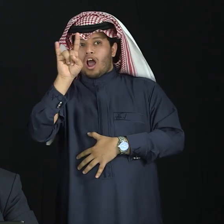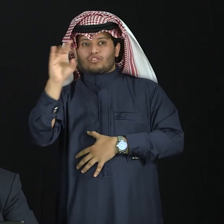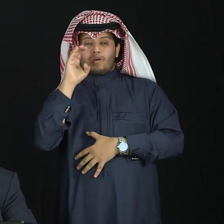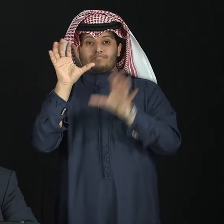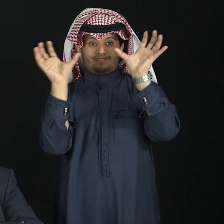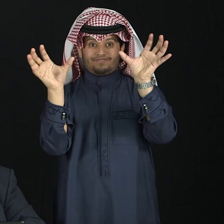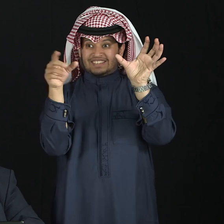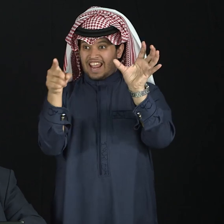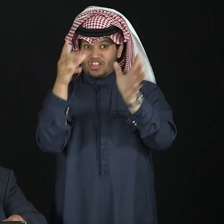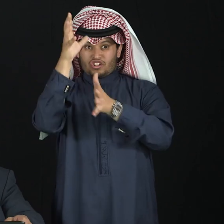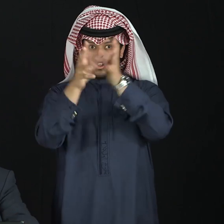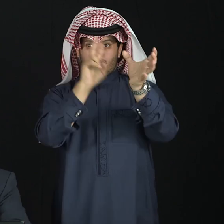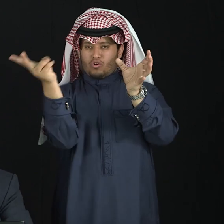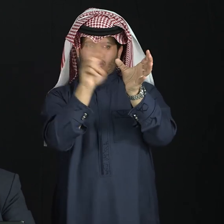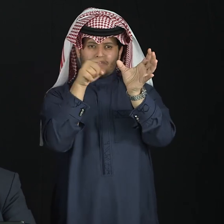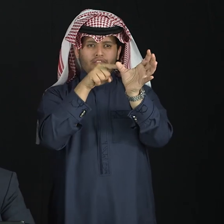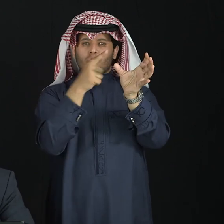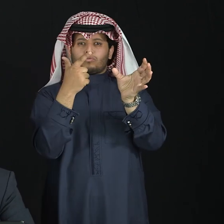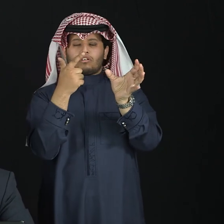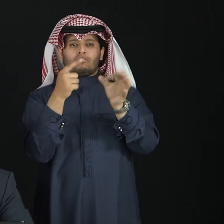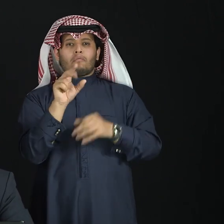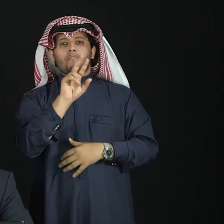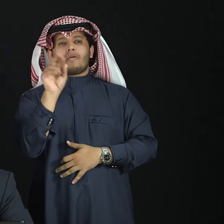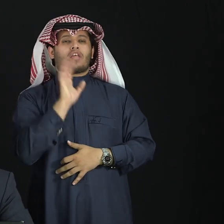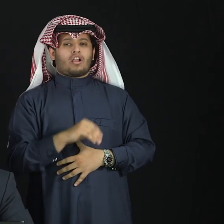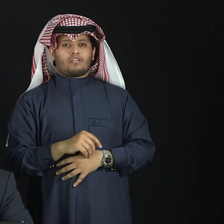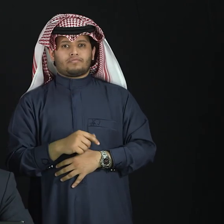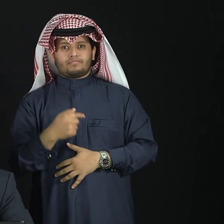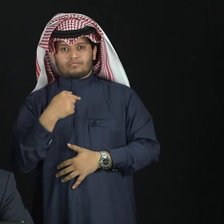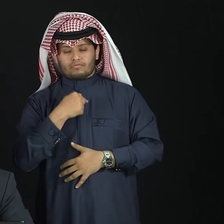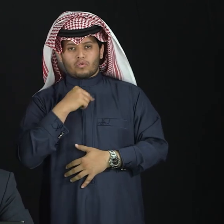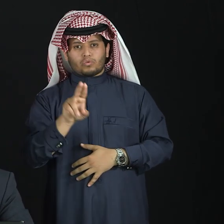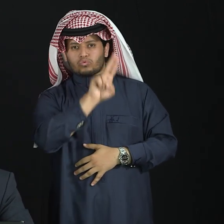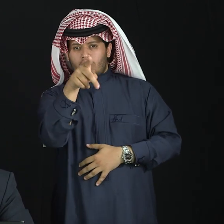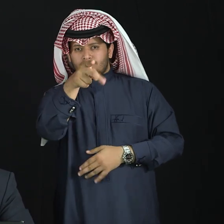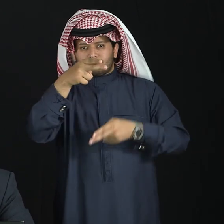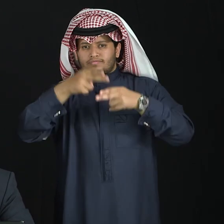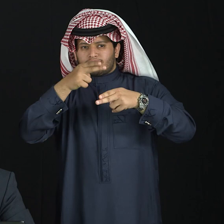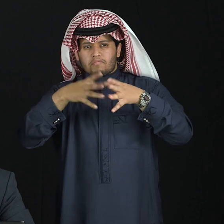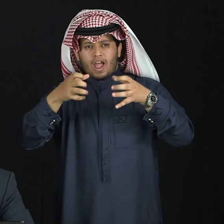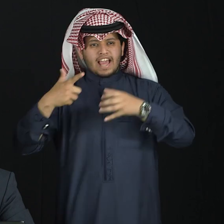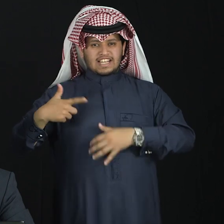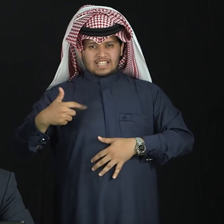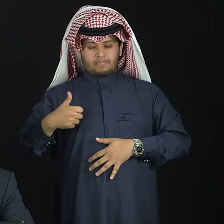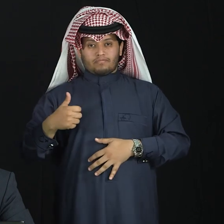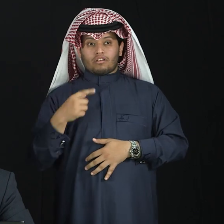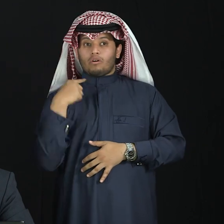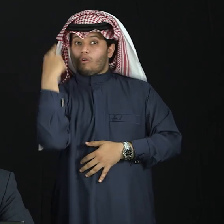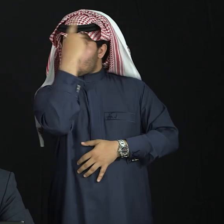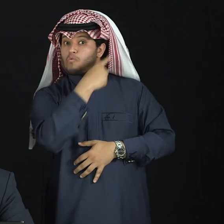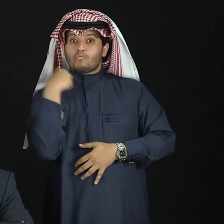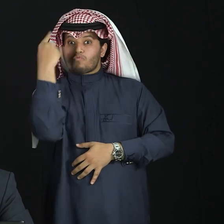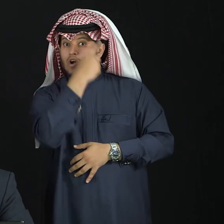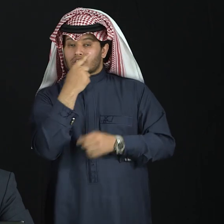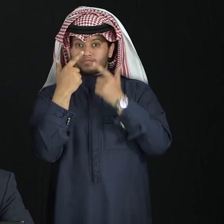For the WHO questions, the question word always comes at the end of the question. For example, instead of saying,